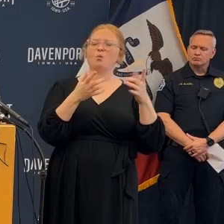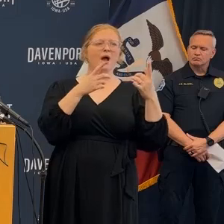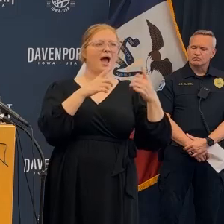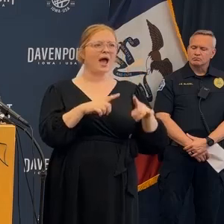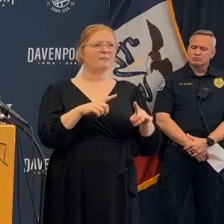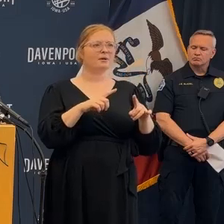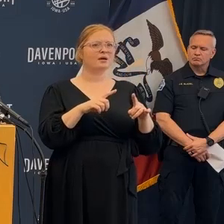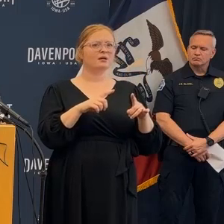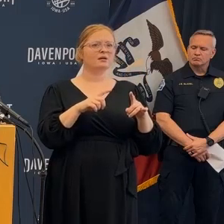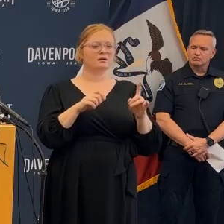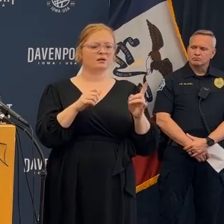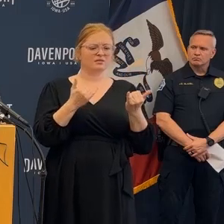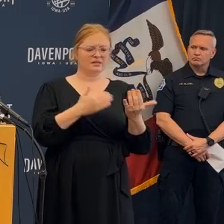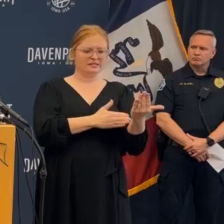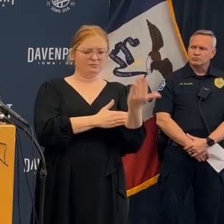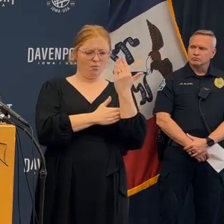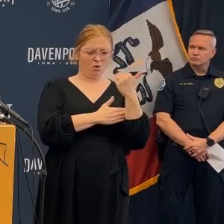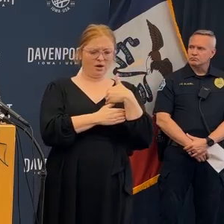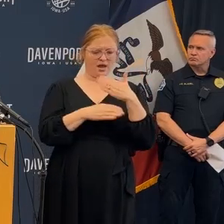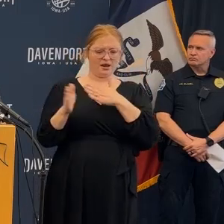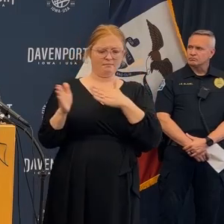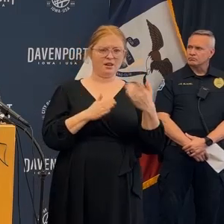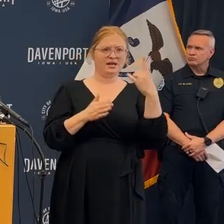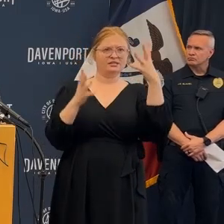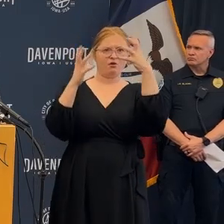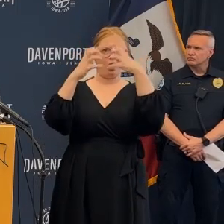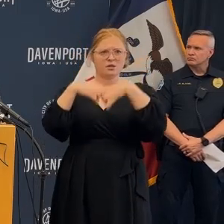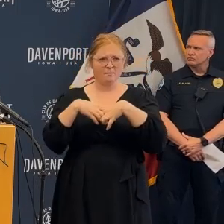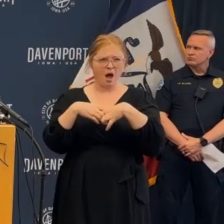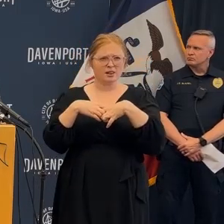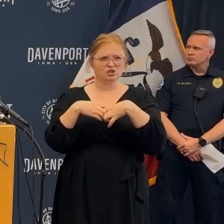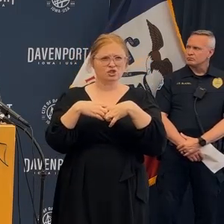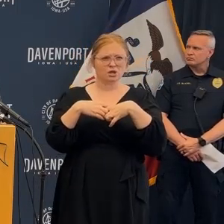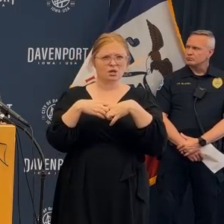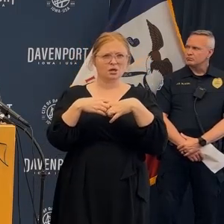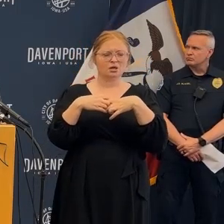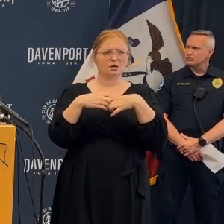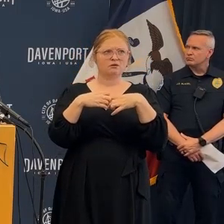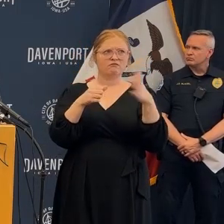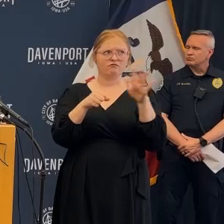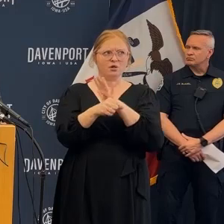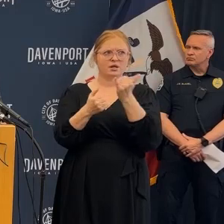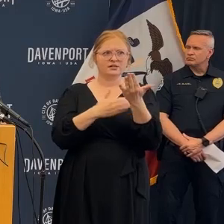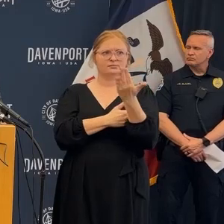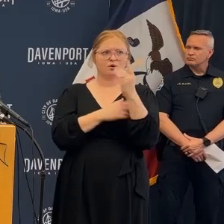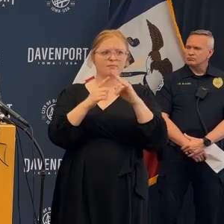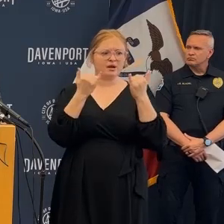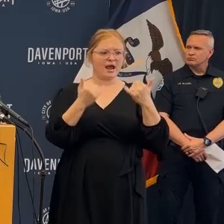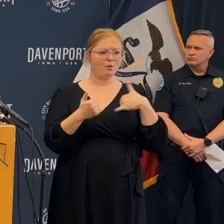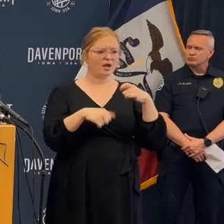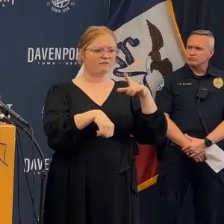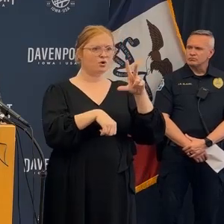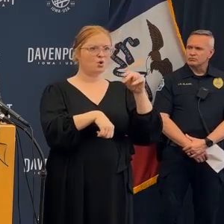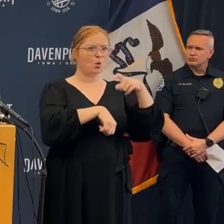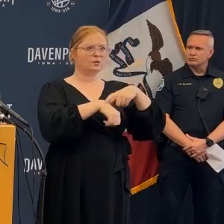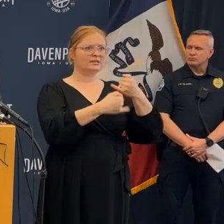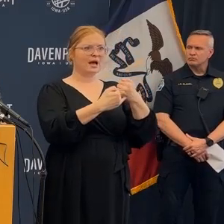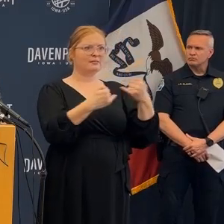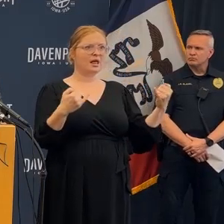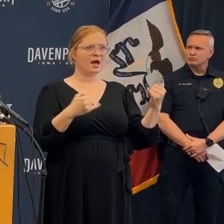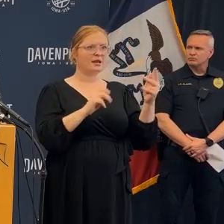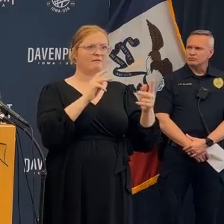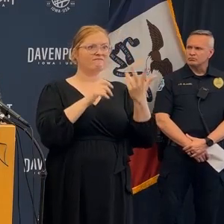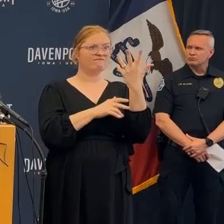know people want to know like how was Lisa Brooks missed but I'm wondering more broadly people might be wondering how did we go from